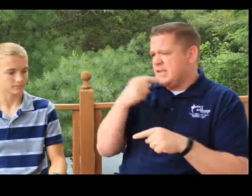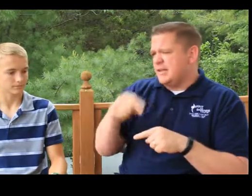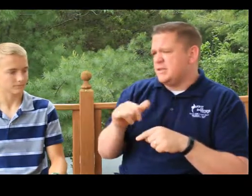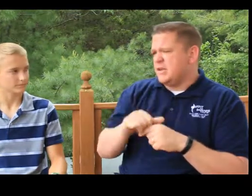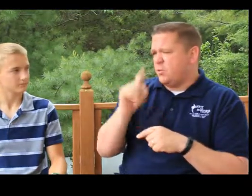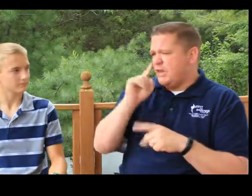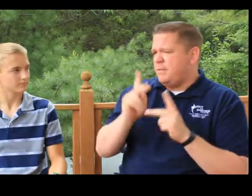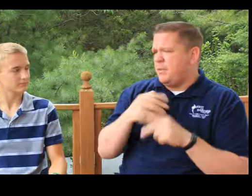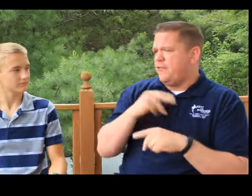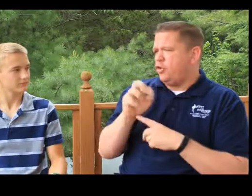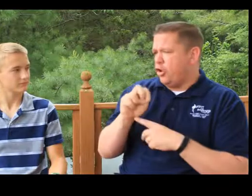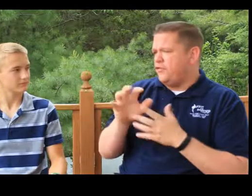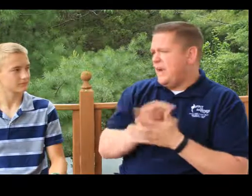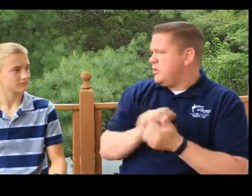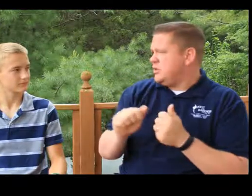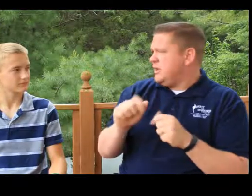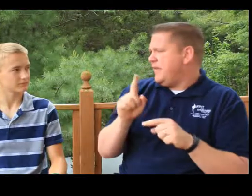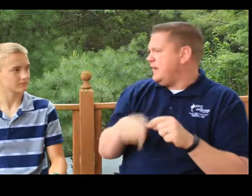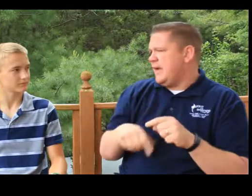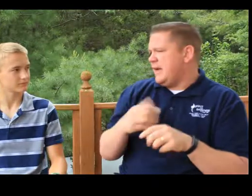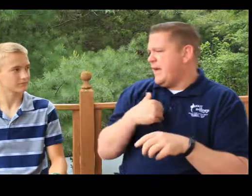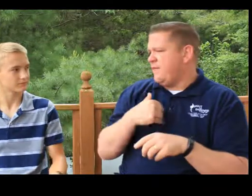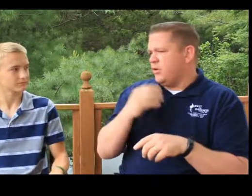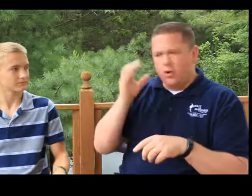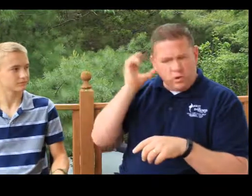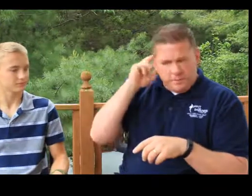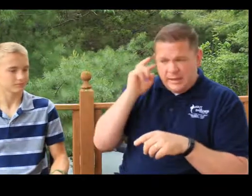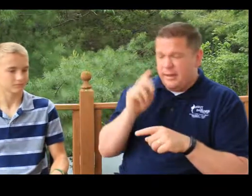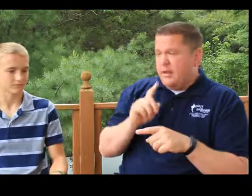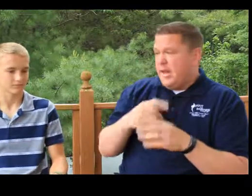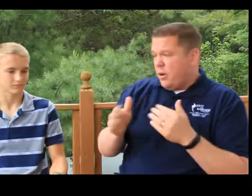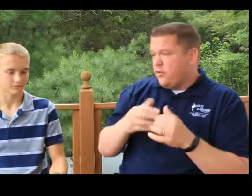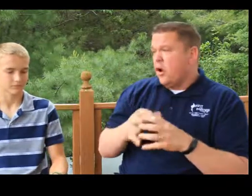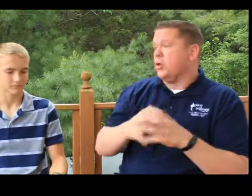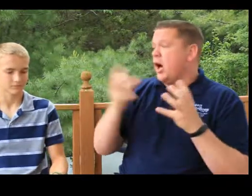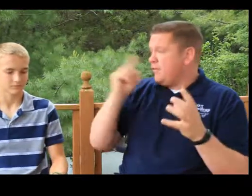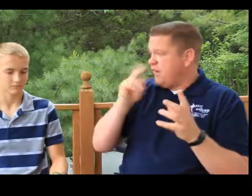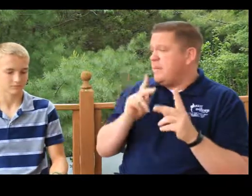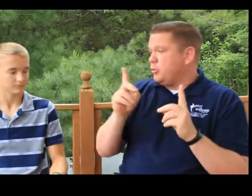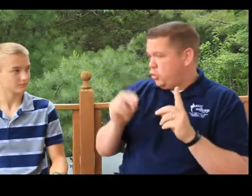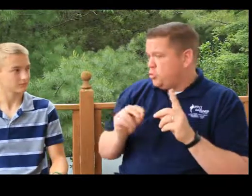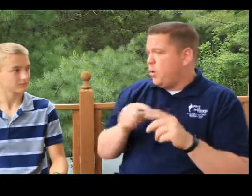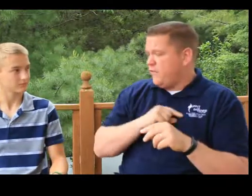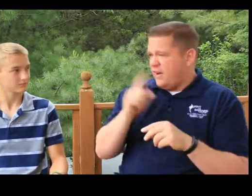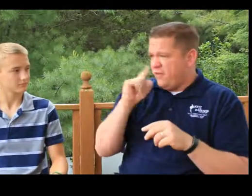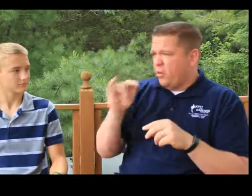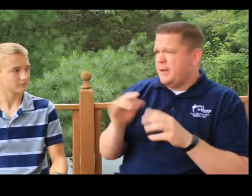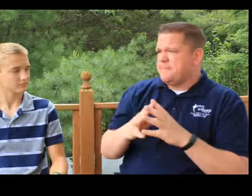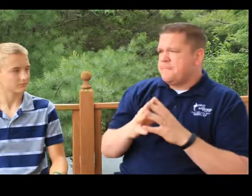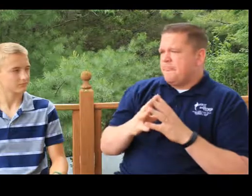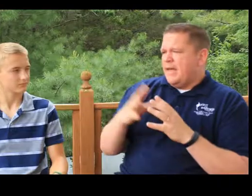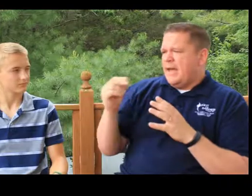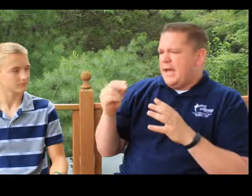saying this, that when deaf people have nerve damage, they can't have the cochlear implant. However, a lot of deaf people do qualify for it. And